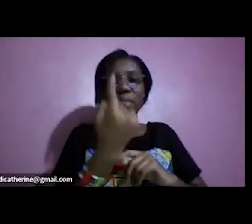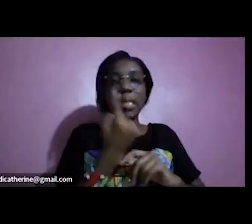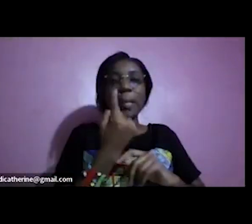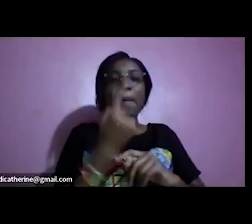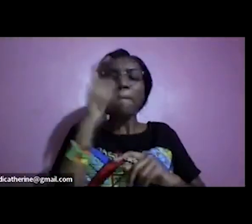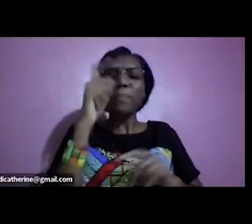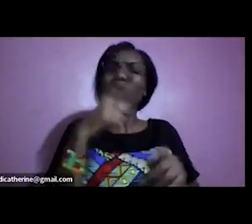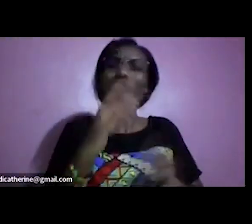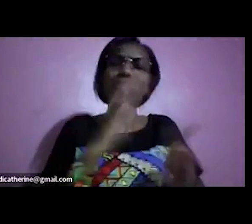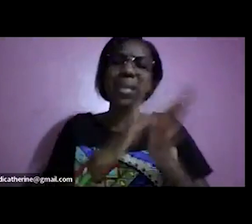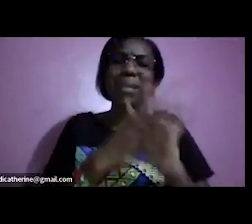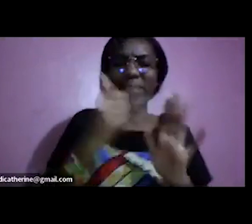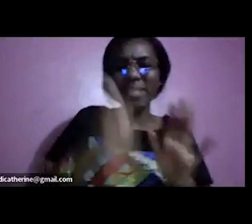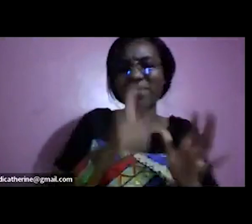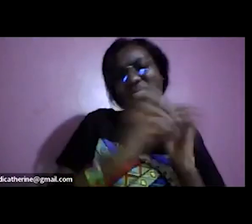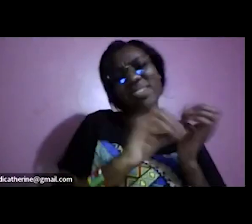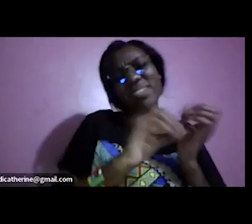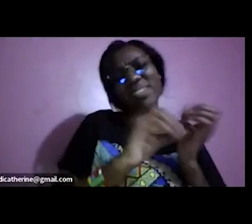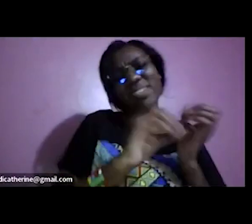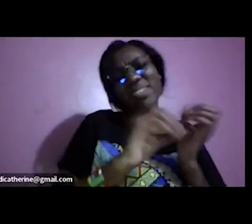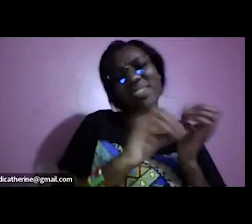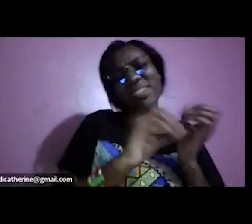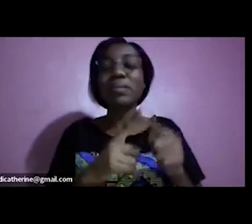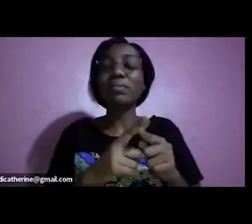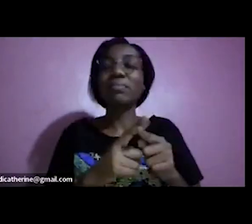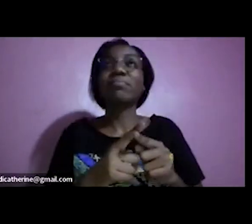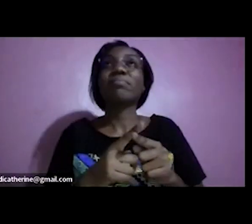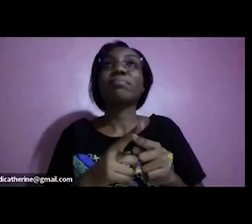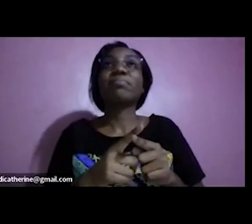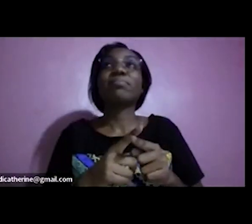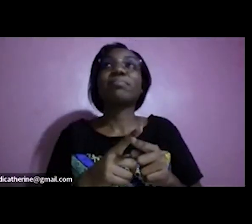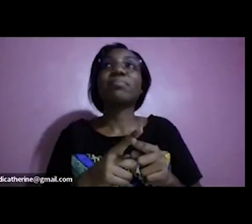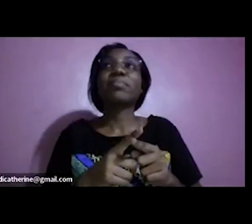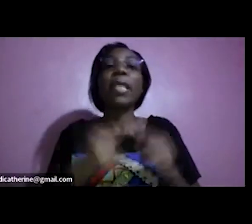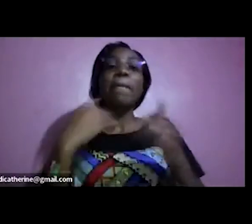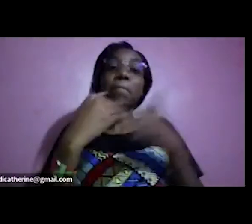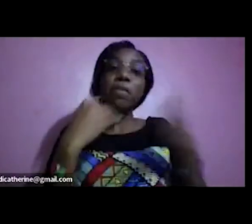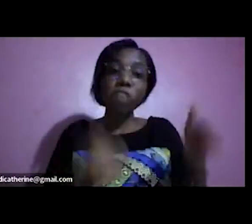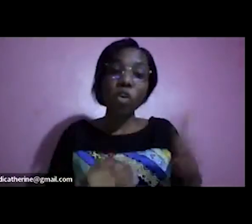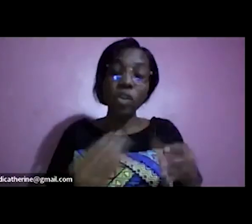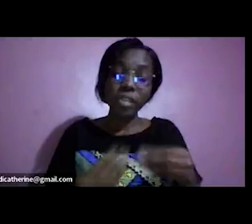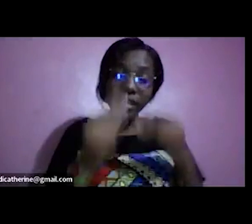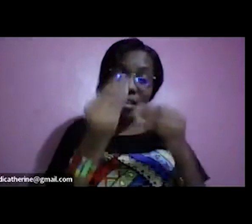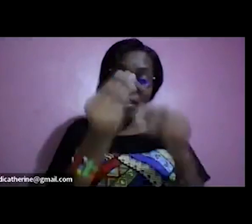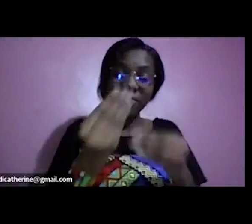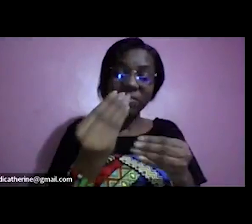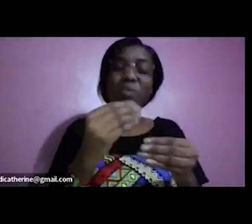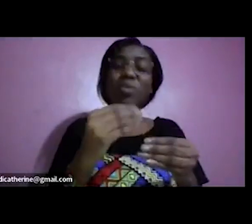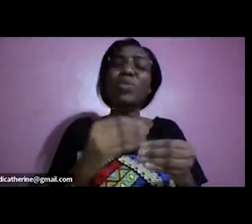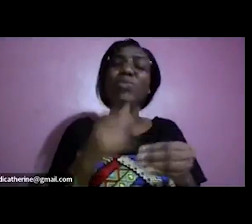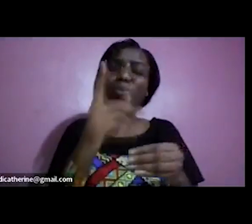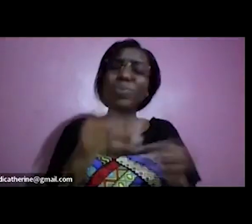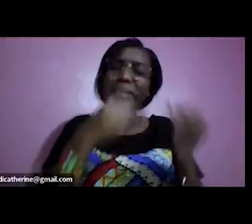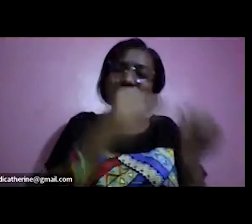selfish it's being self-aware first amass before you give out not give out what you don't have to